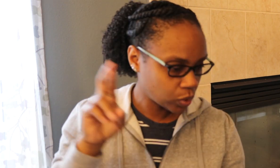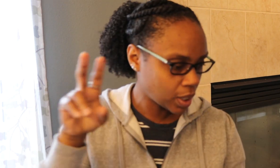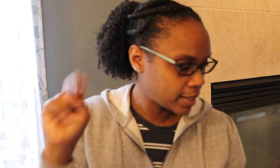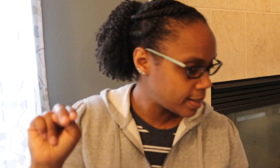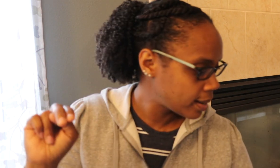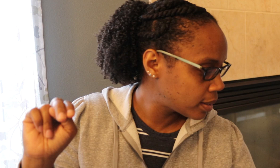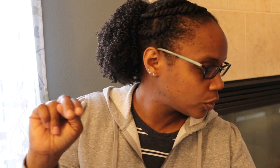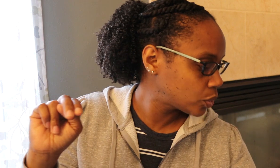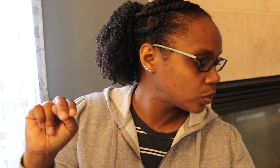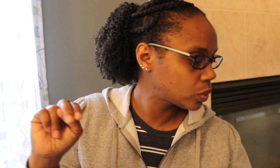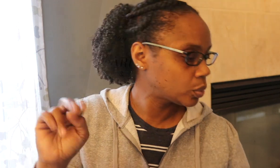here from Rosanna also.